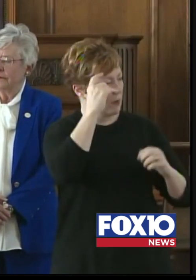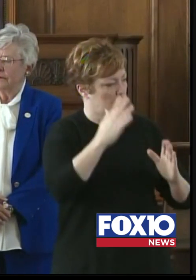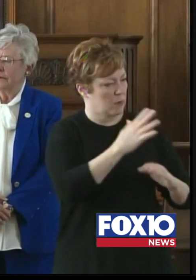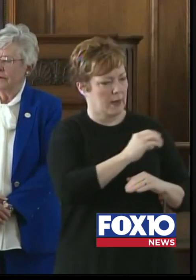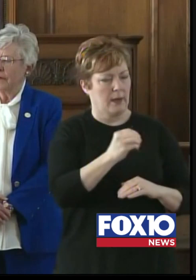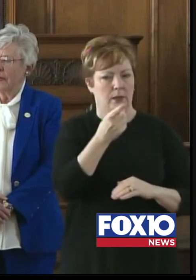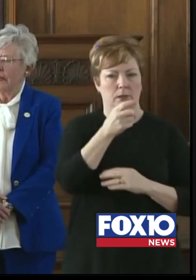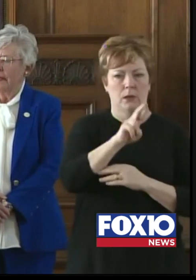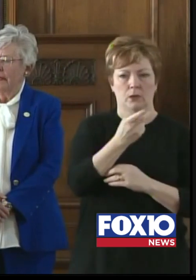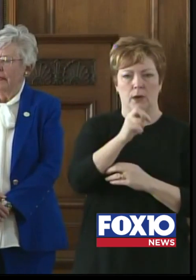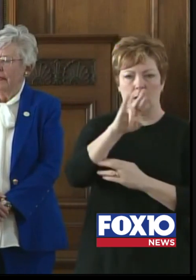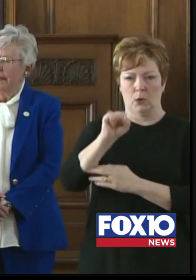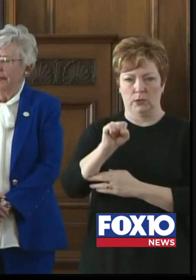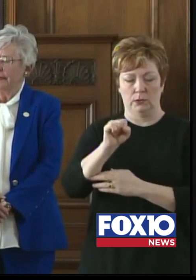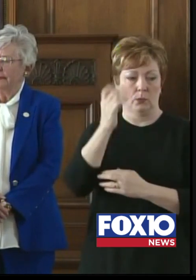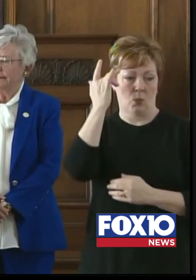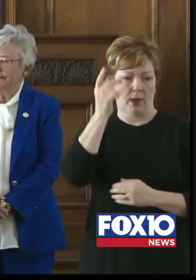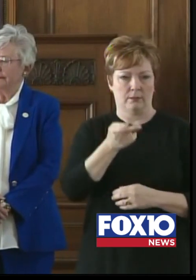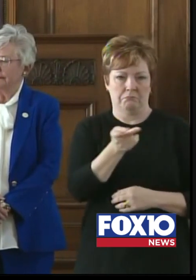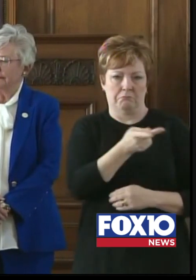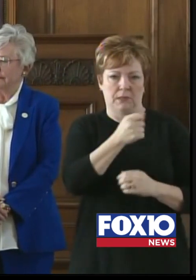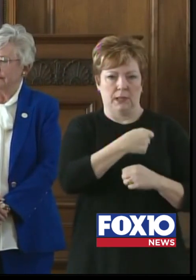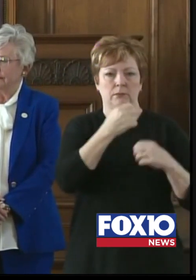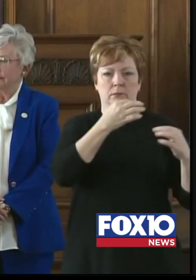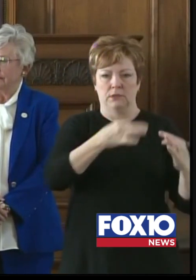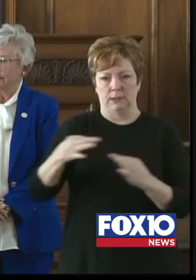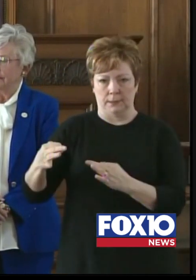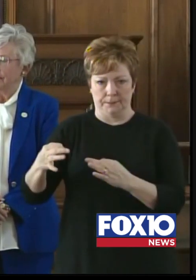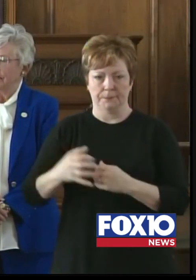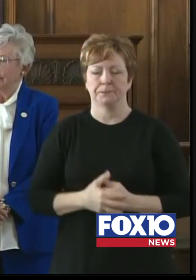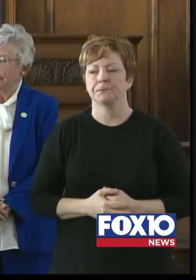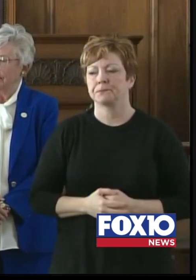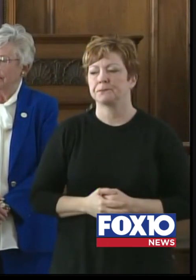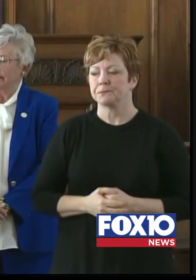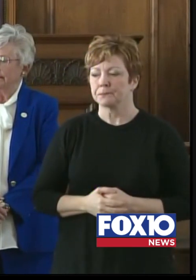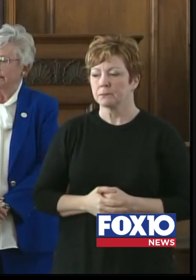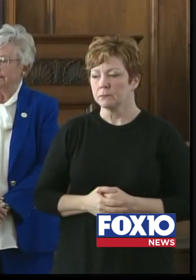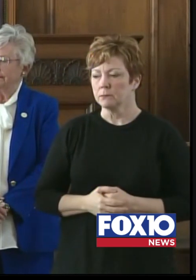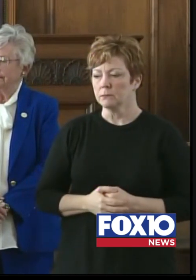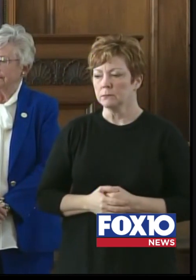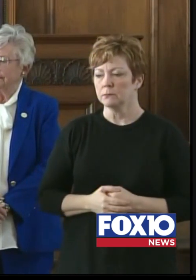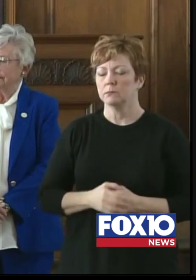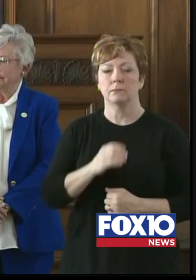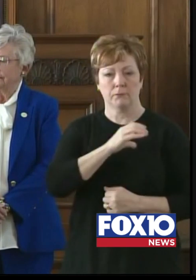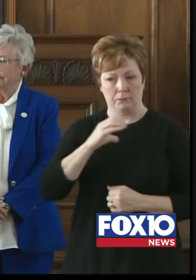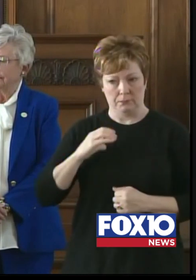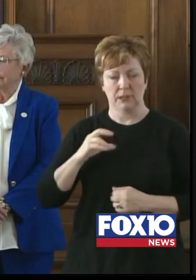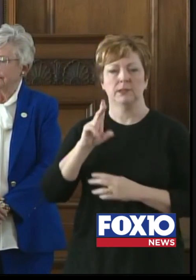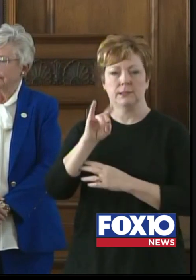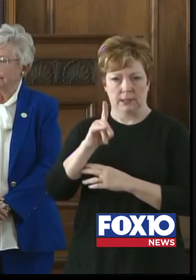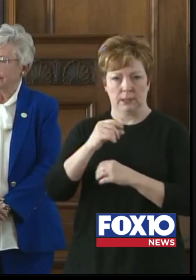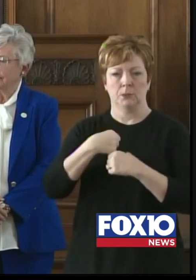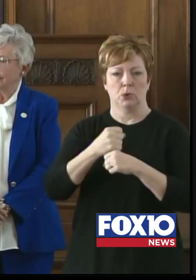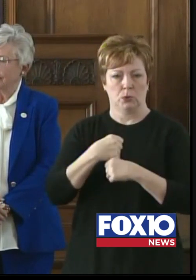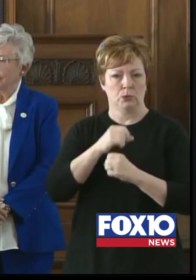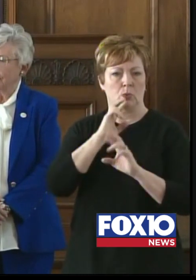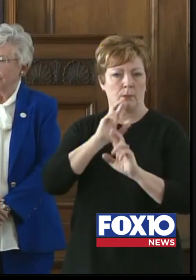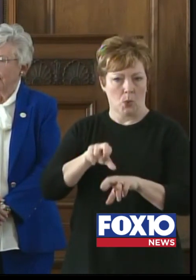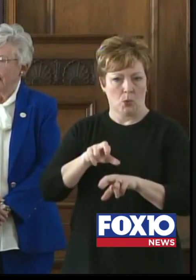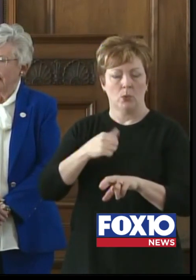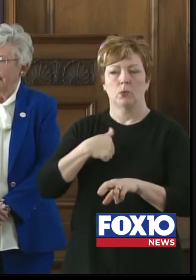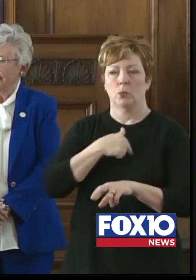Harris so that they could make the decisions they needed to make. The committee did produce a report and deliver that to them,